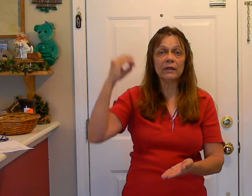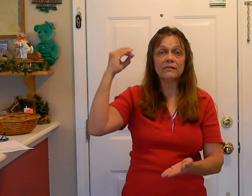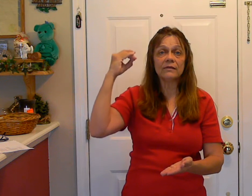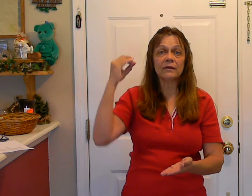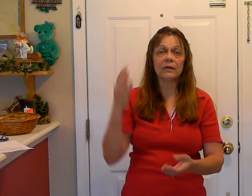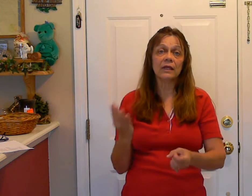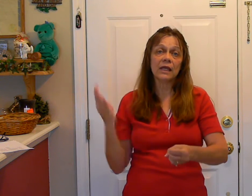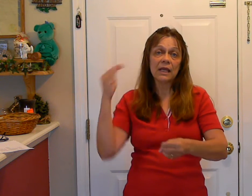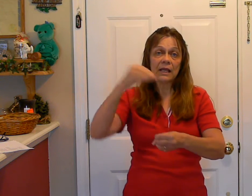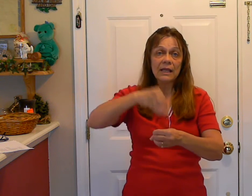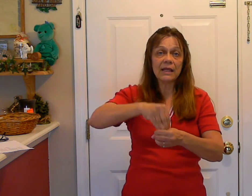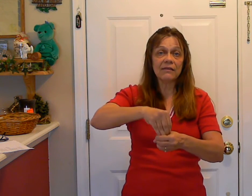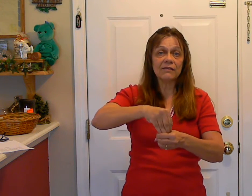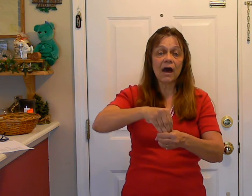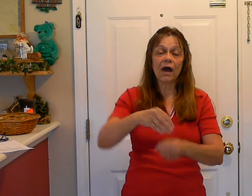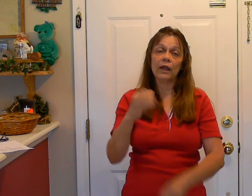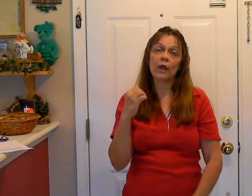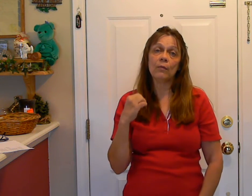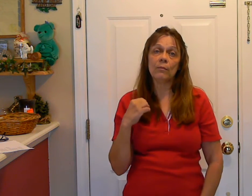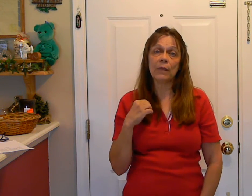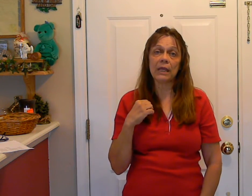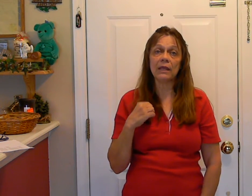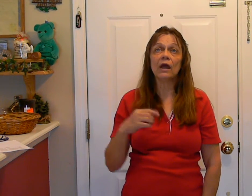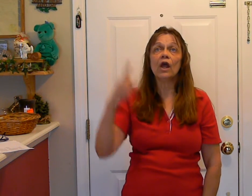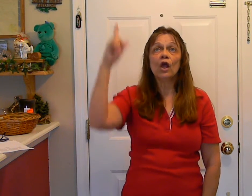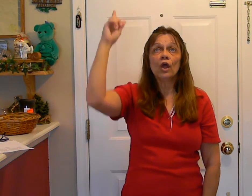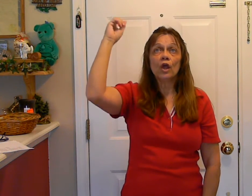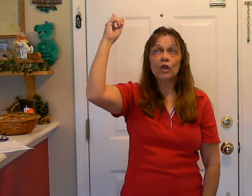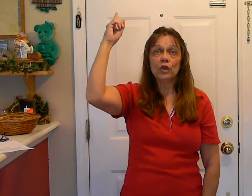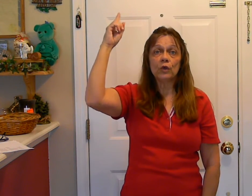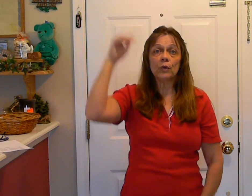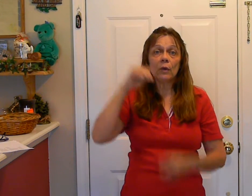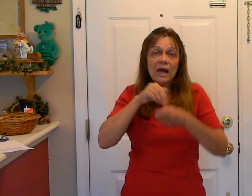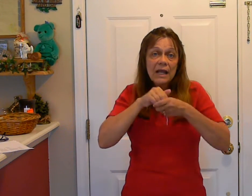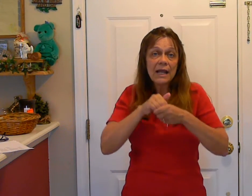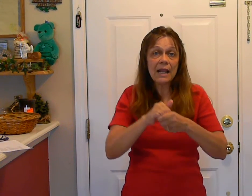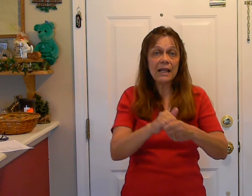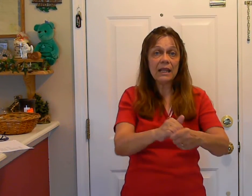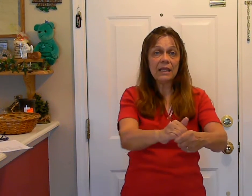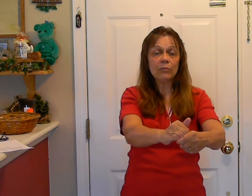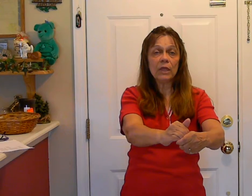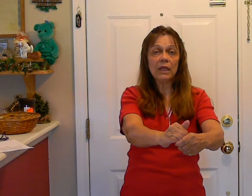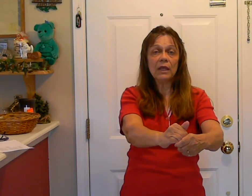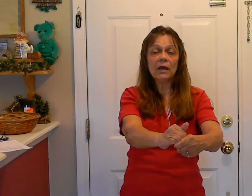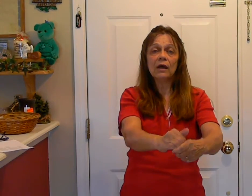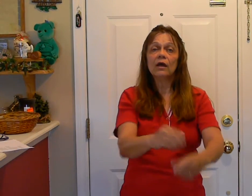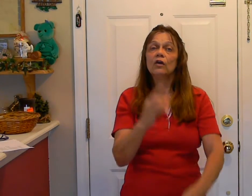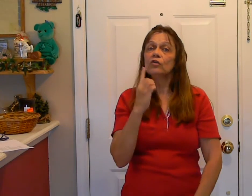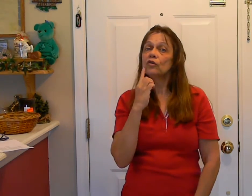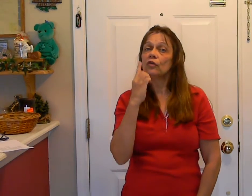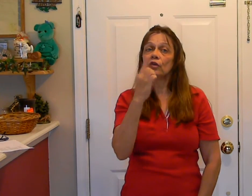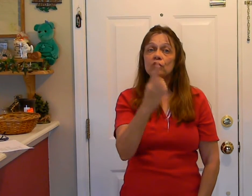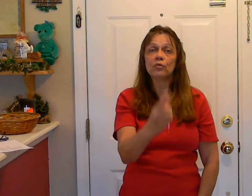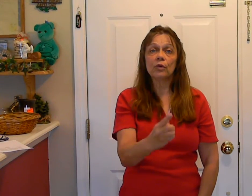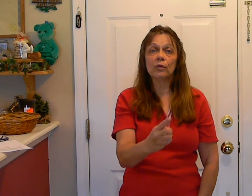inside me. You lead me to the truth.